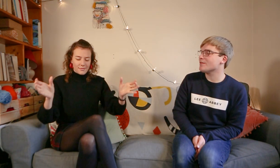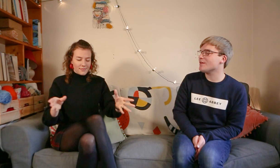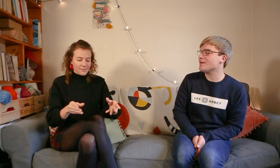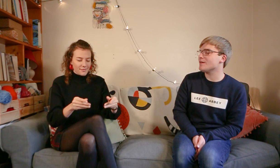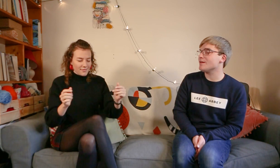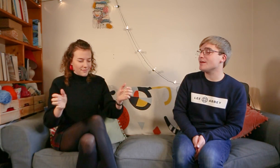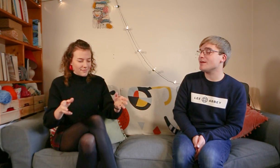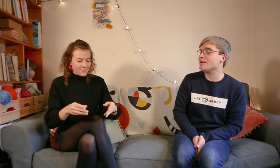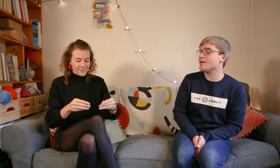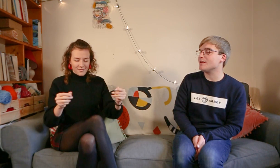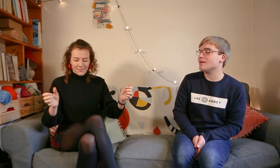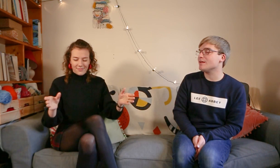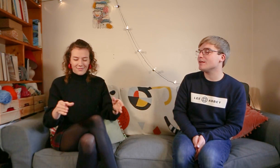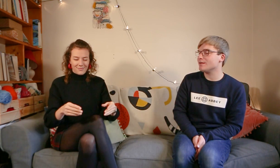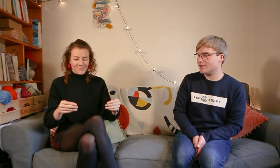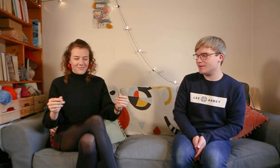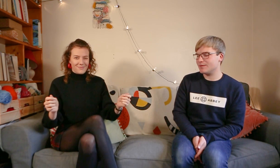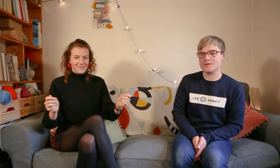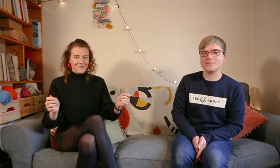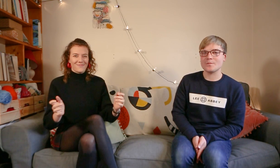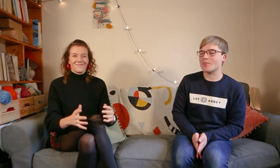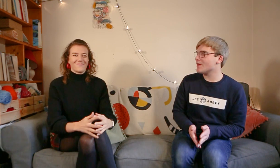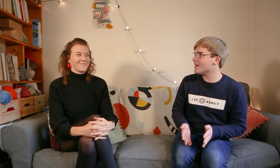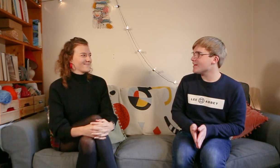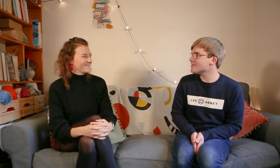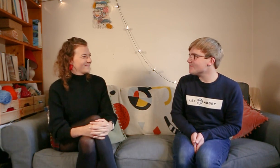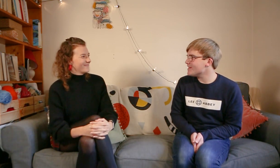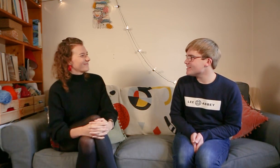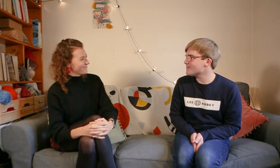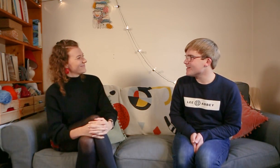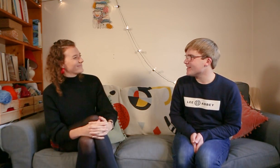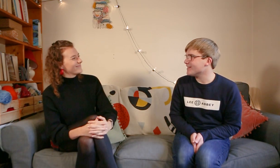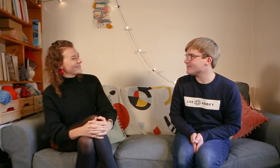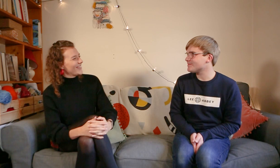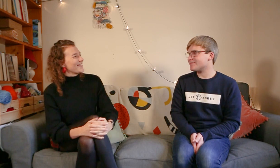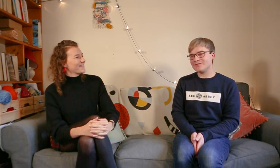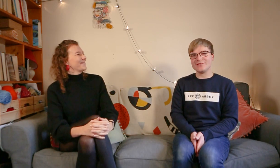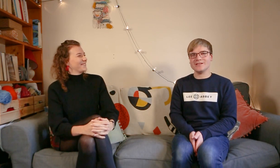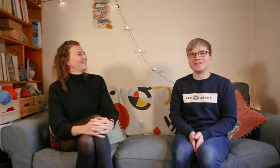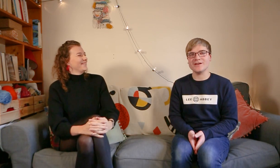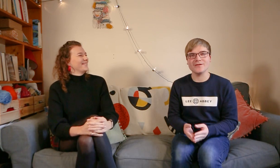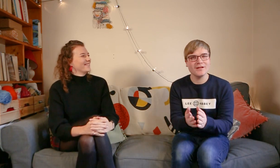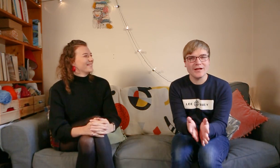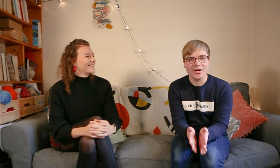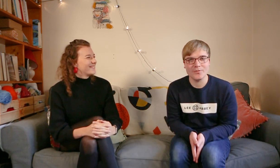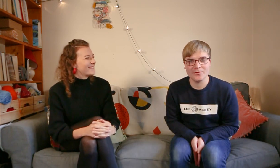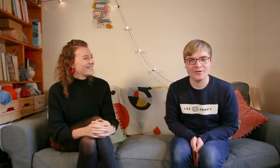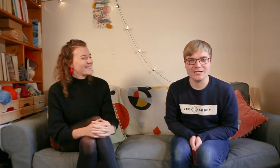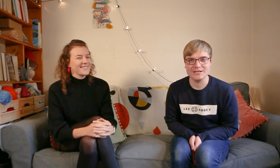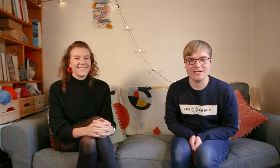the hay. Ah, that was amazing Millie. Great. So, I hope we're all ready to